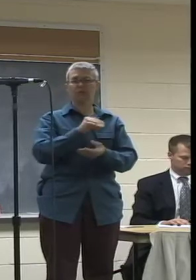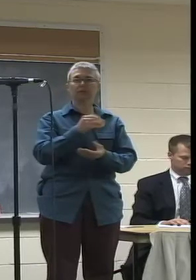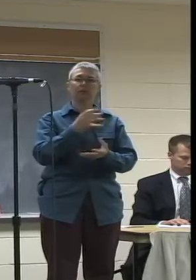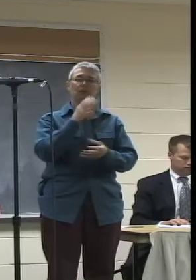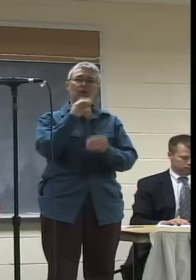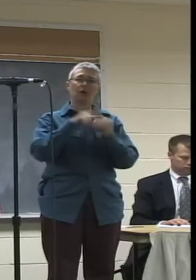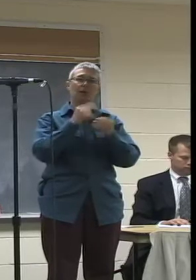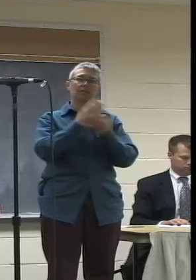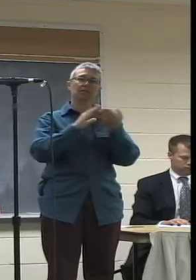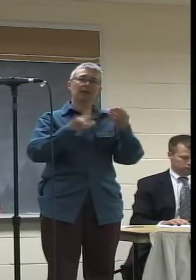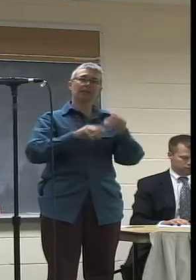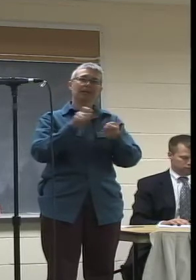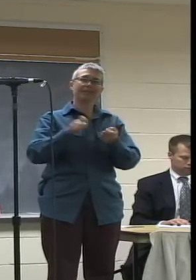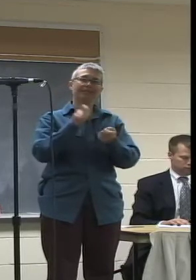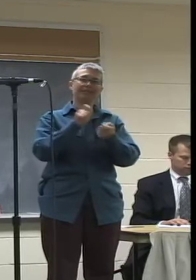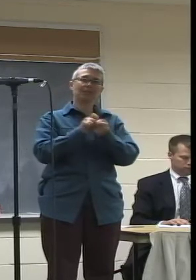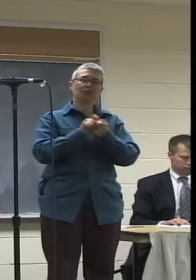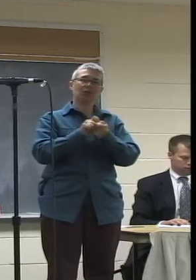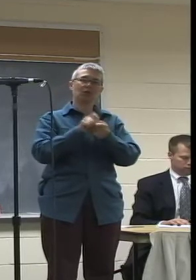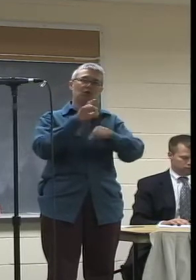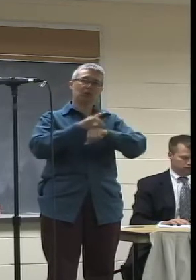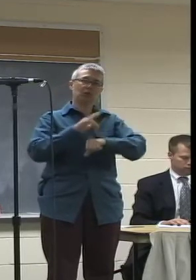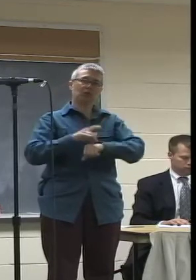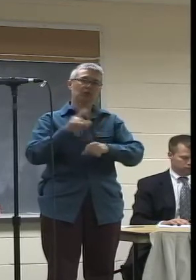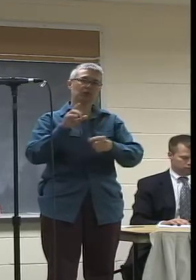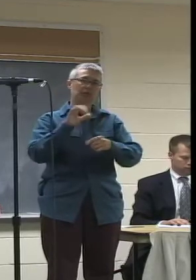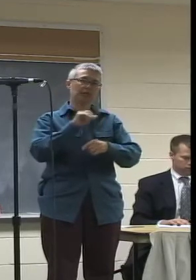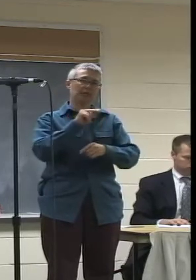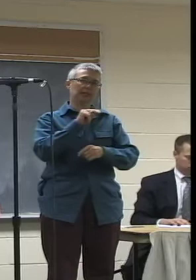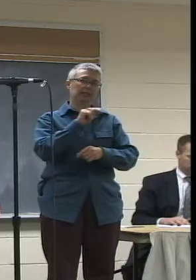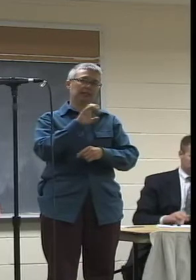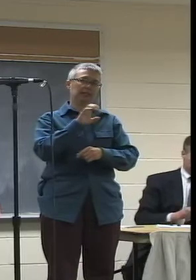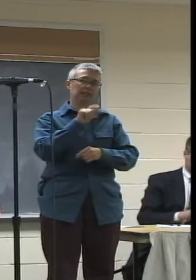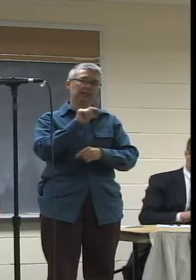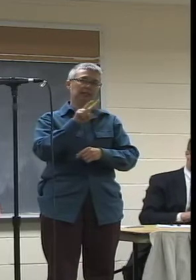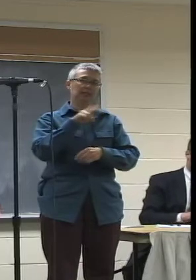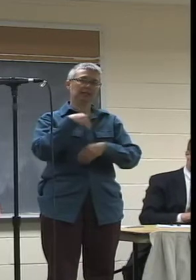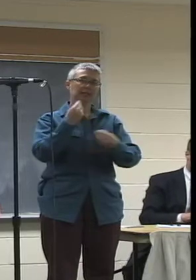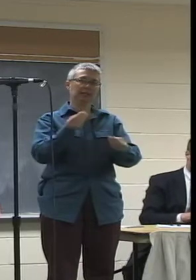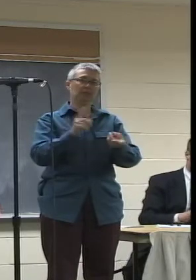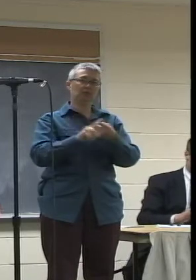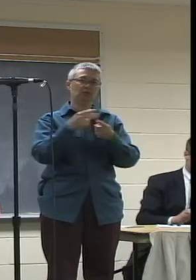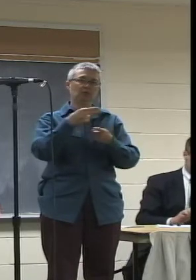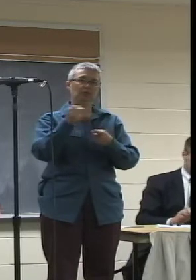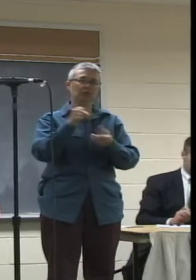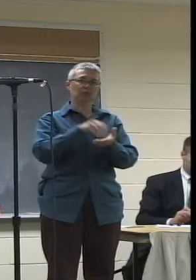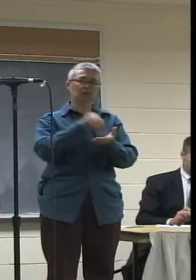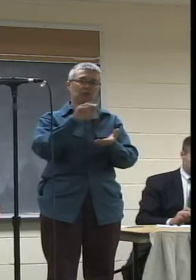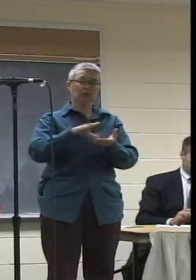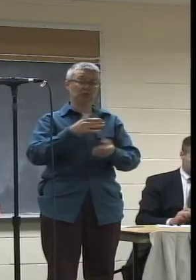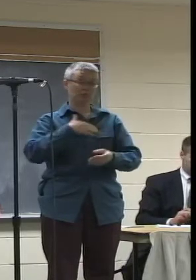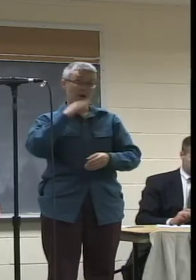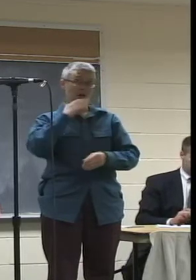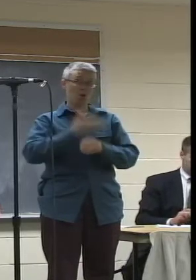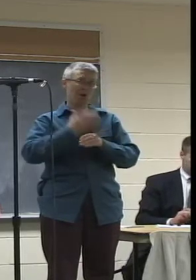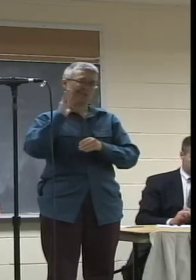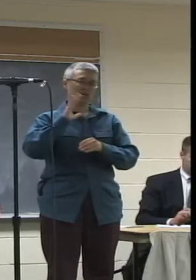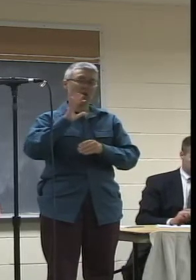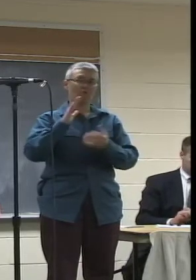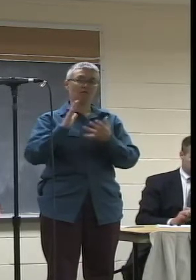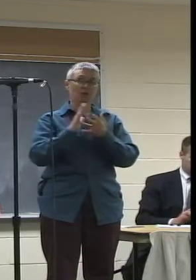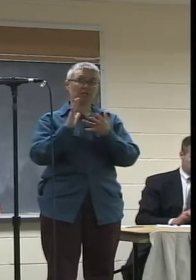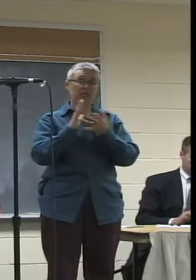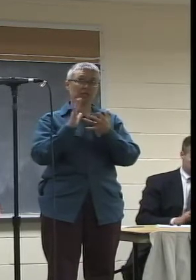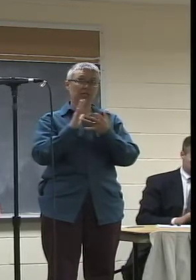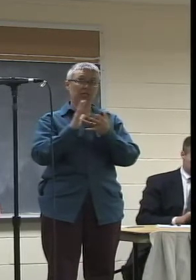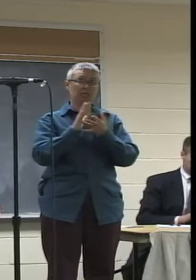that NCTV offers to high school students. When my daughter was a freshman and had been through a very